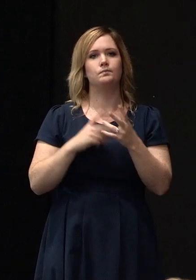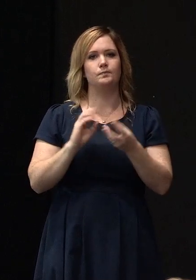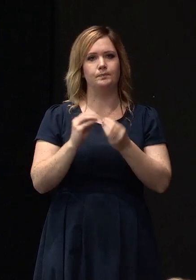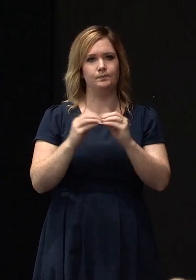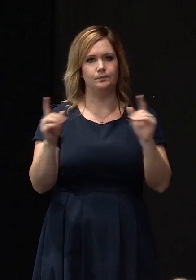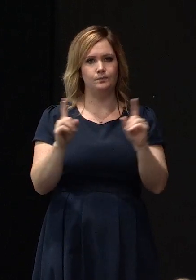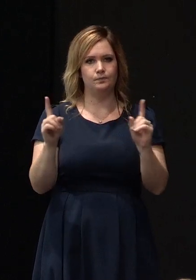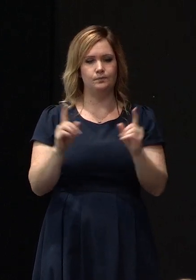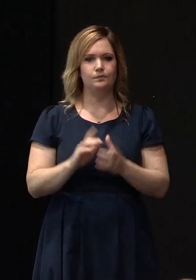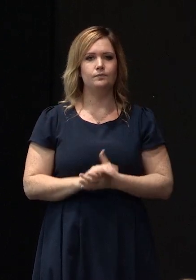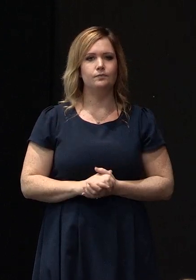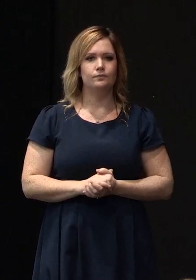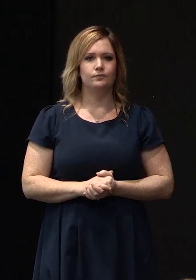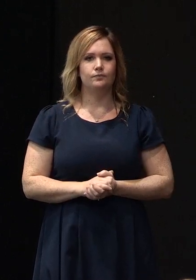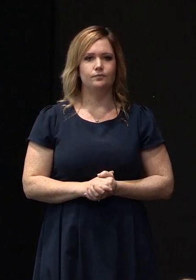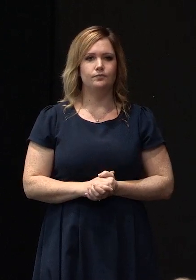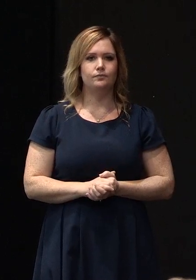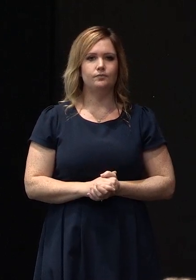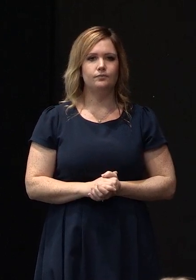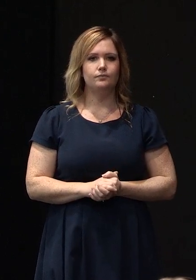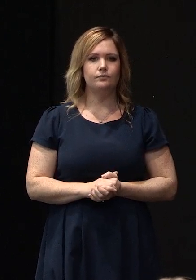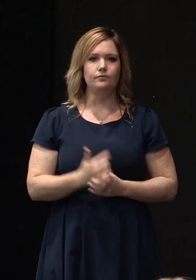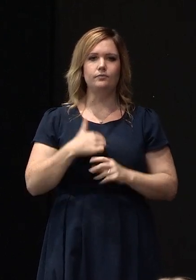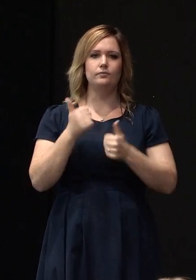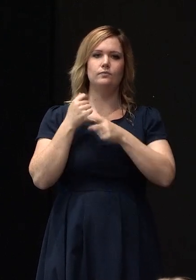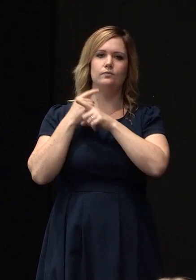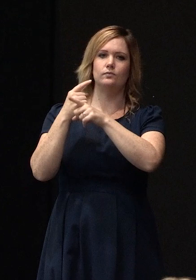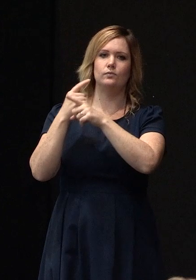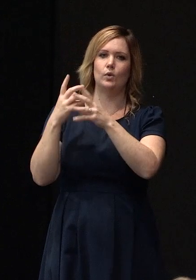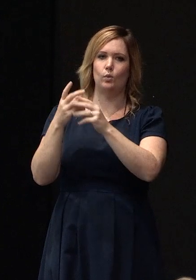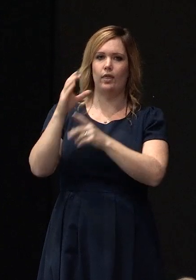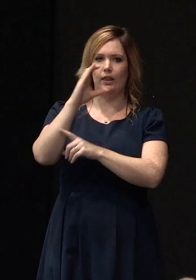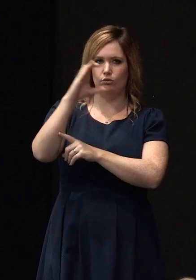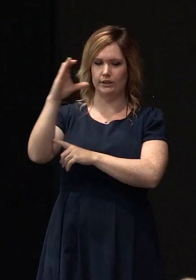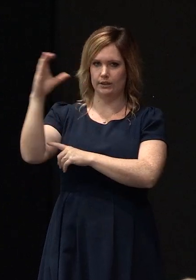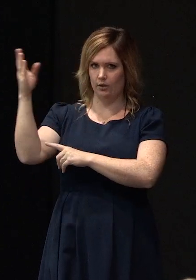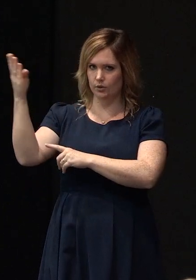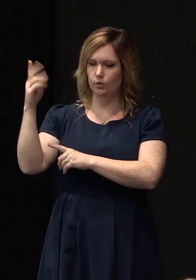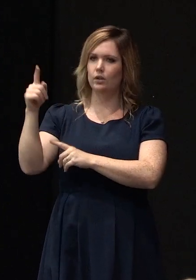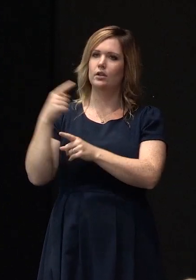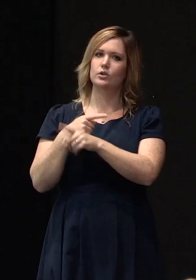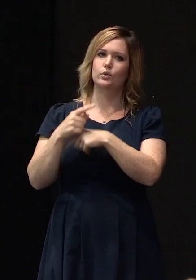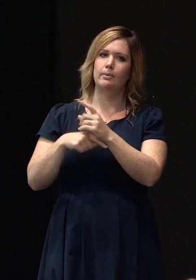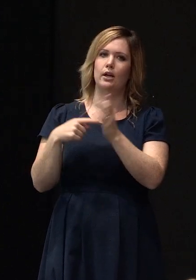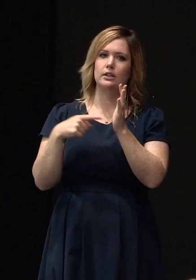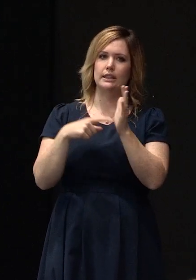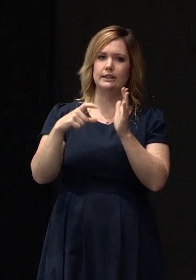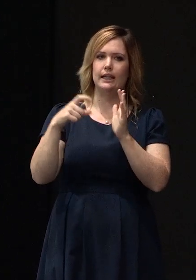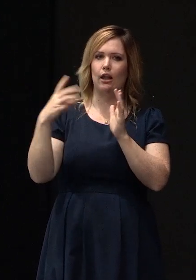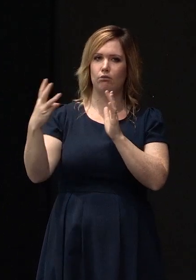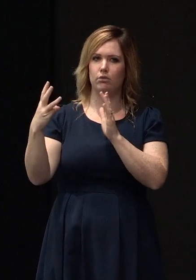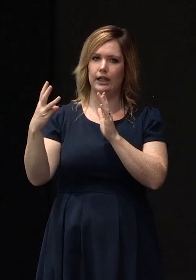that is that I've been in discussion with the council and with the TC3 zone stigma